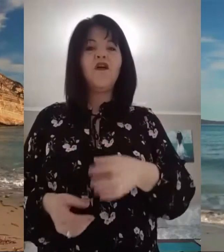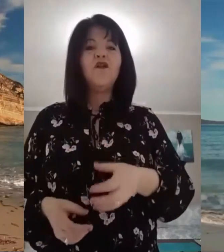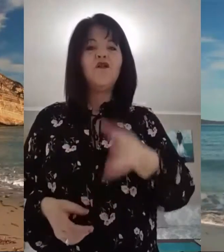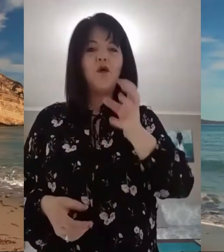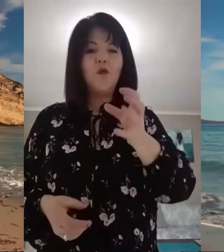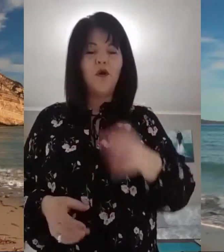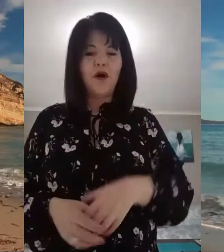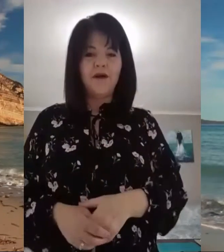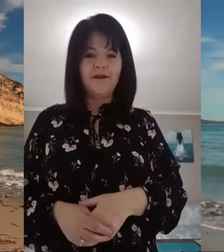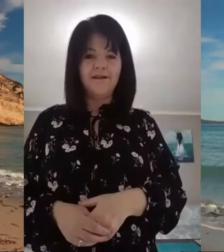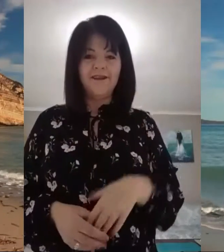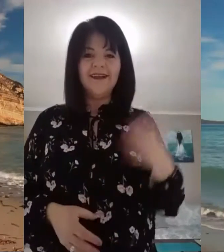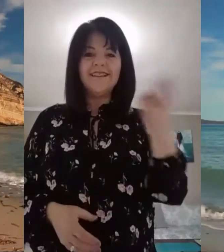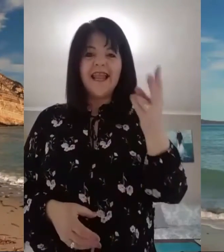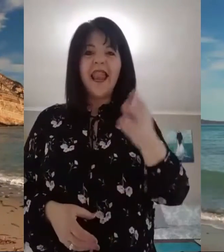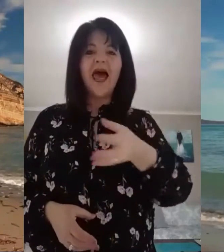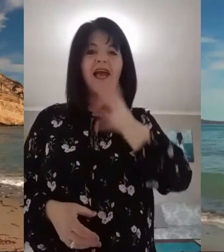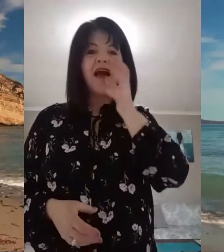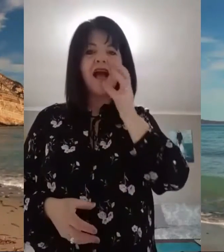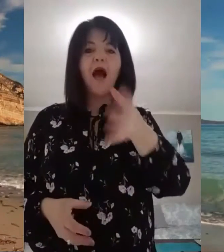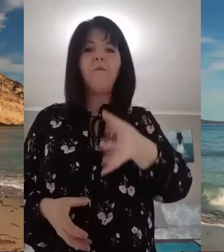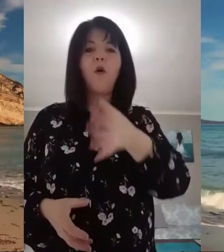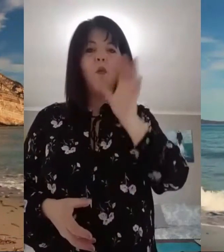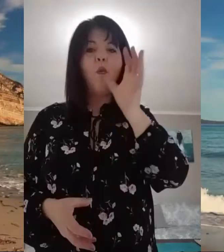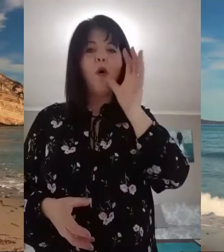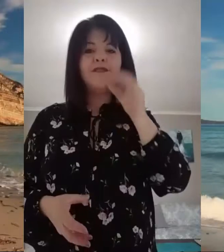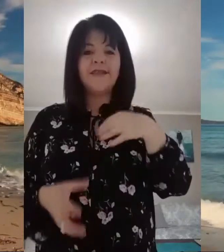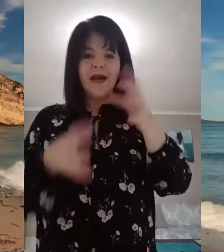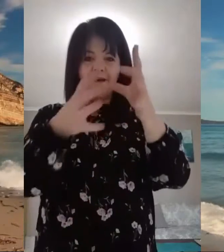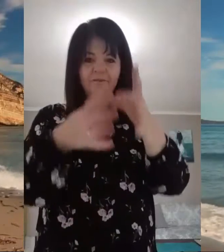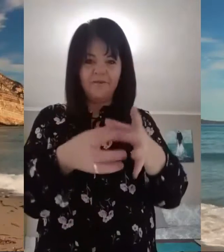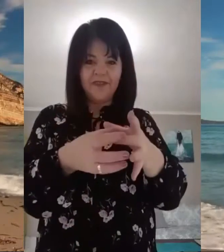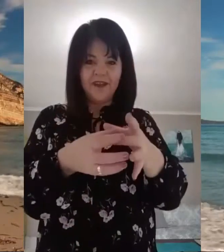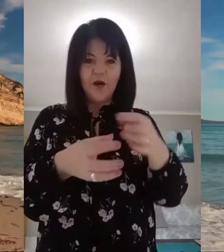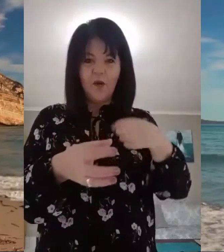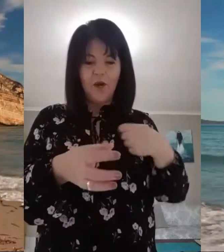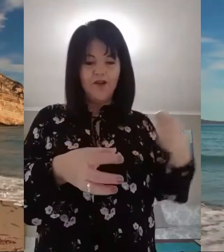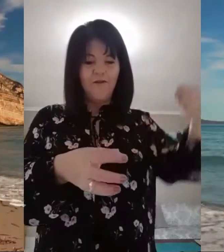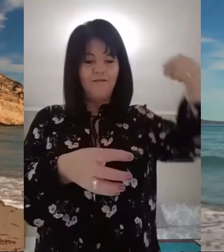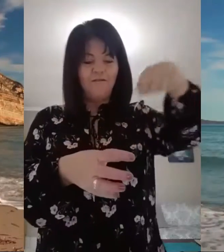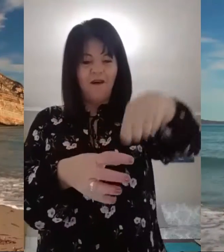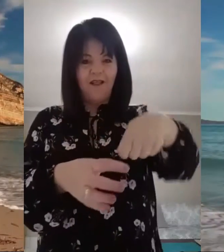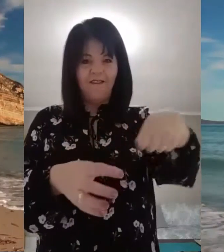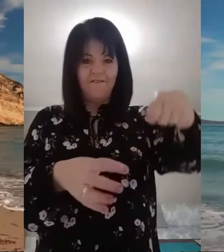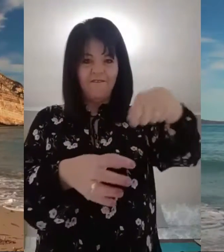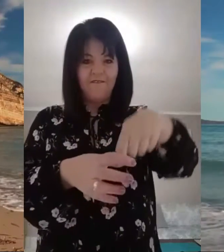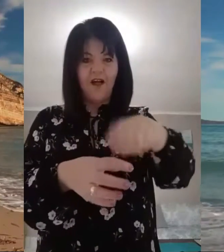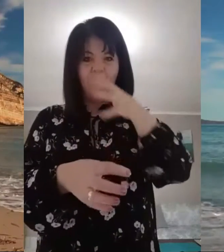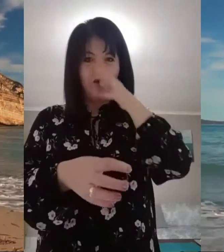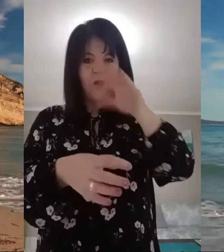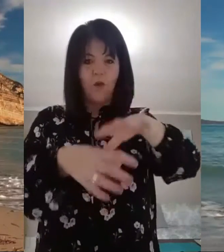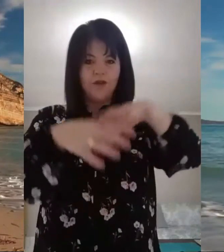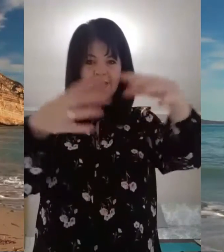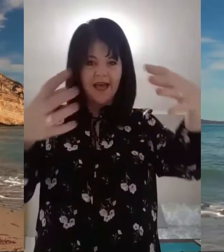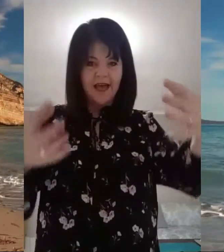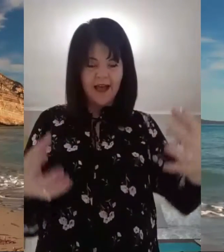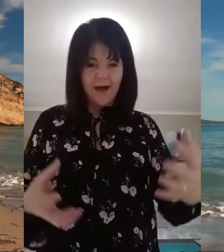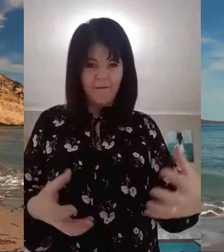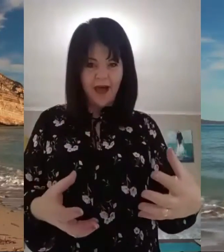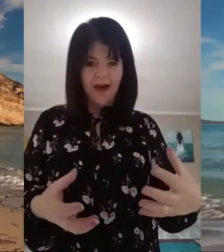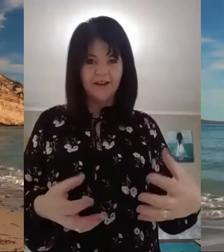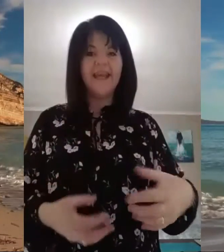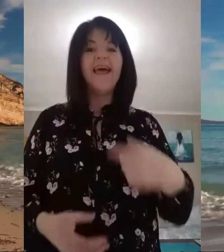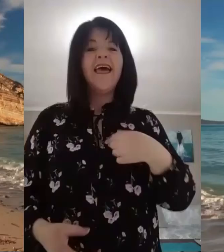with the word. Like a cup of water. When you fill, fill the water